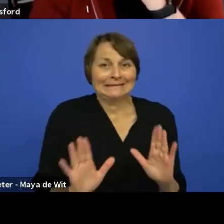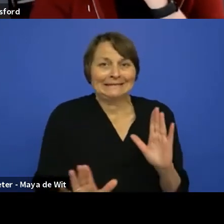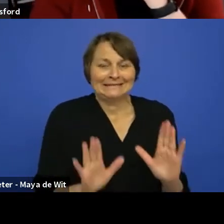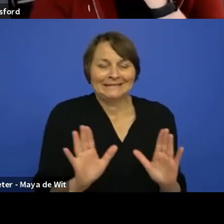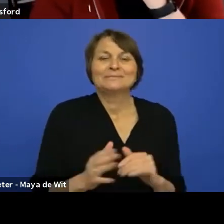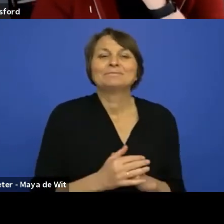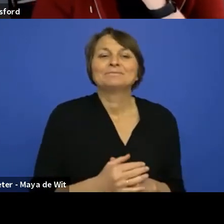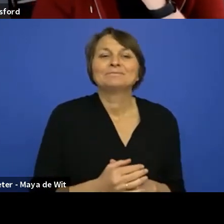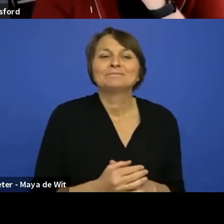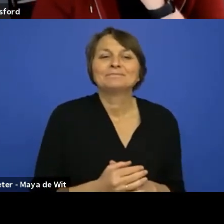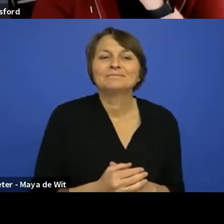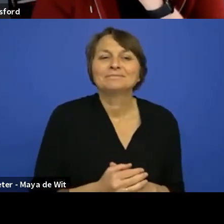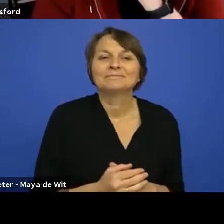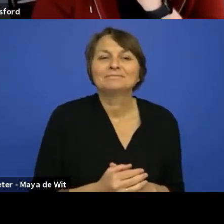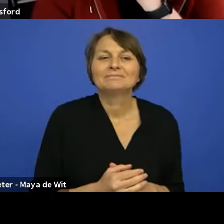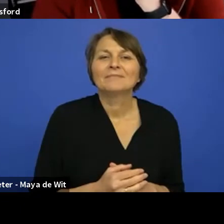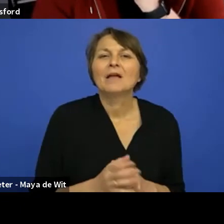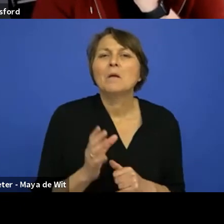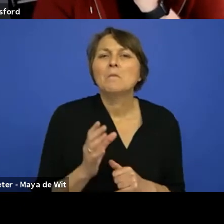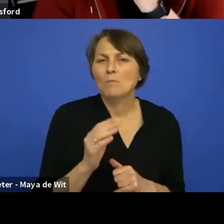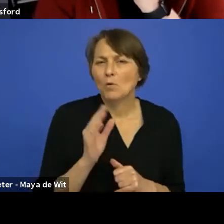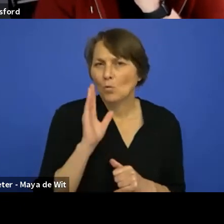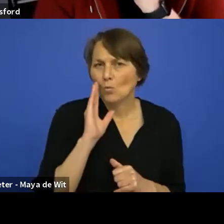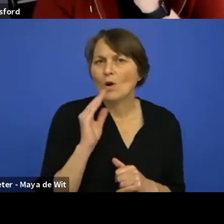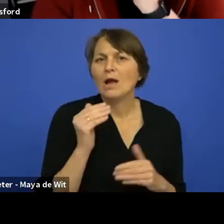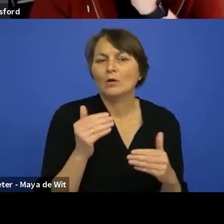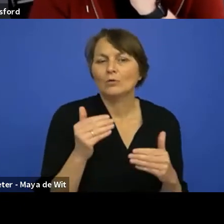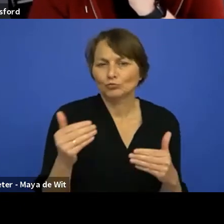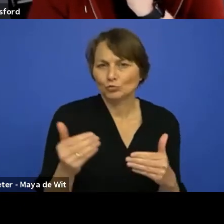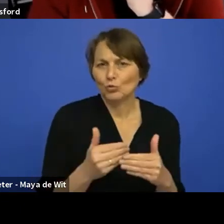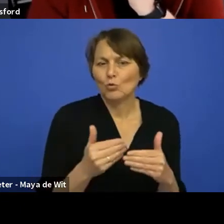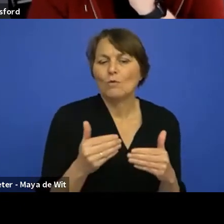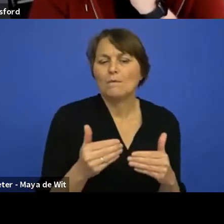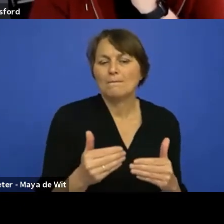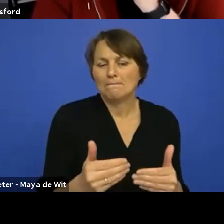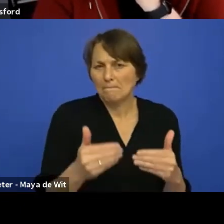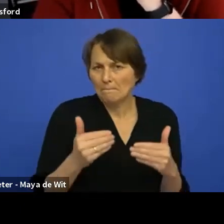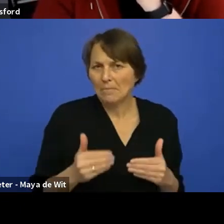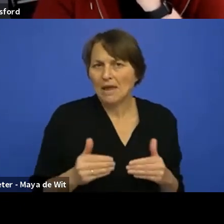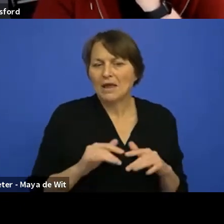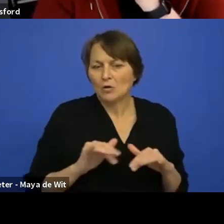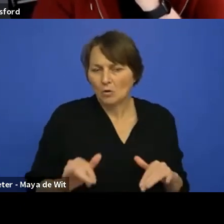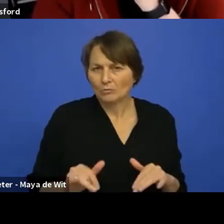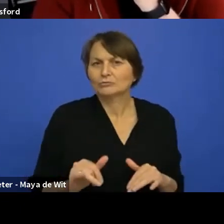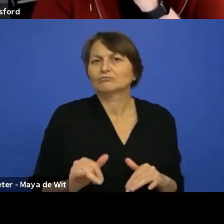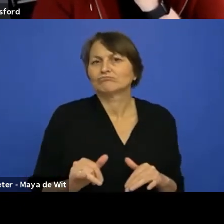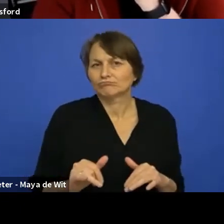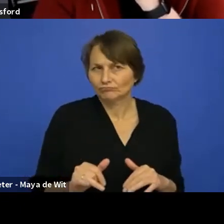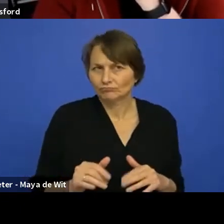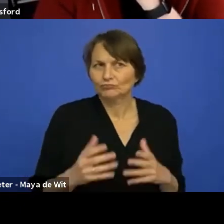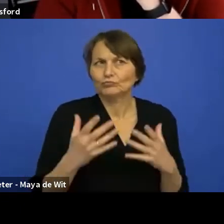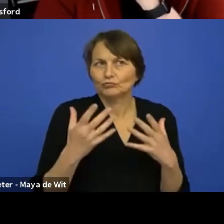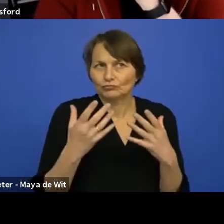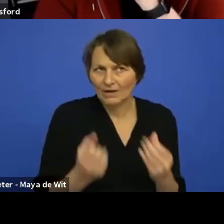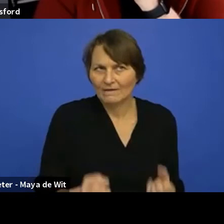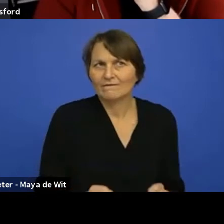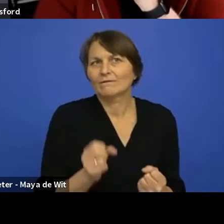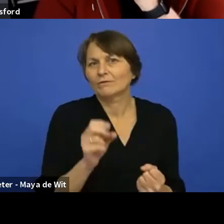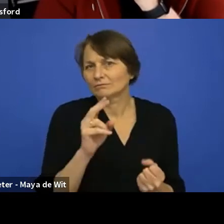we, there will be a new back office at one point that will be with the new UI and packages